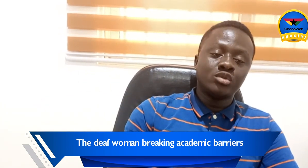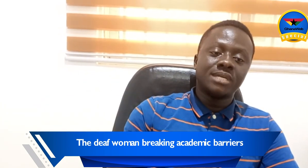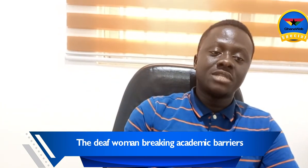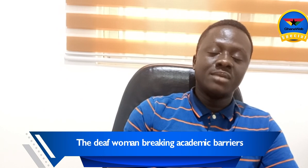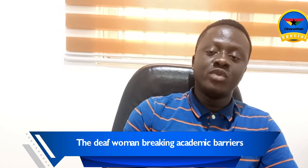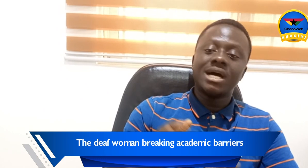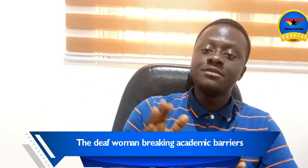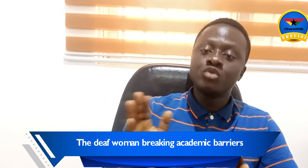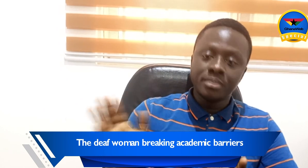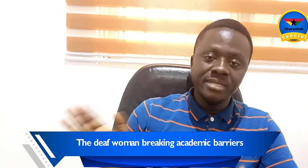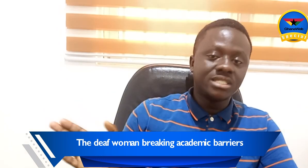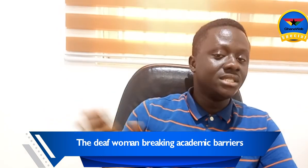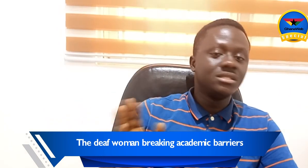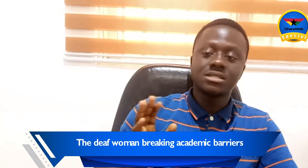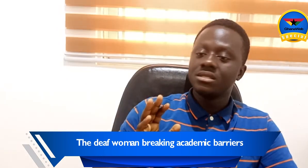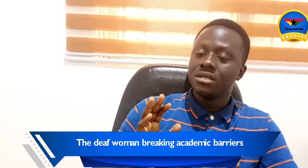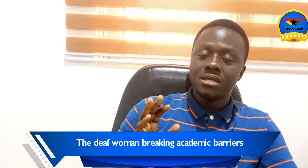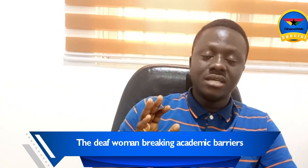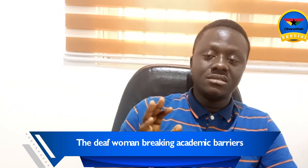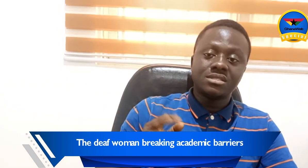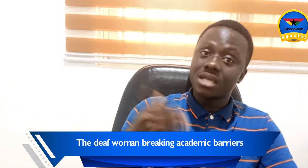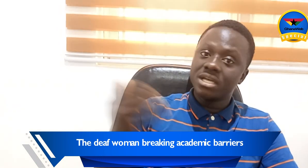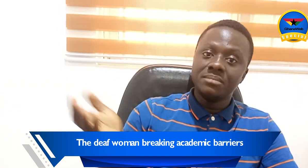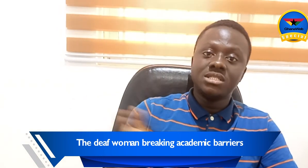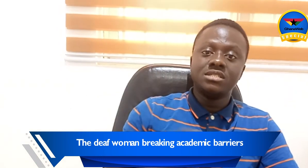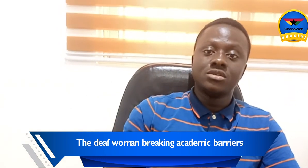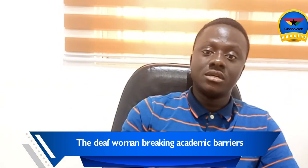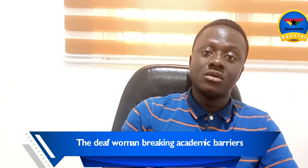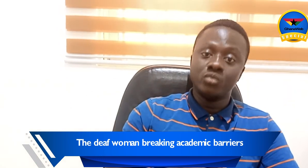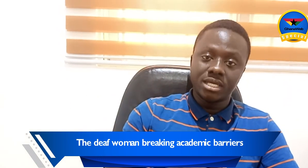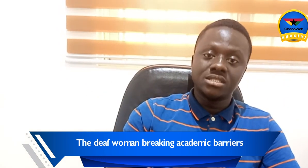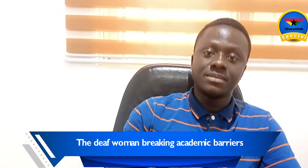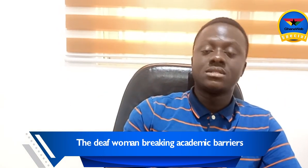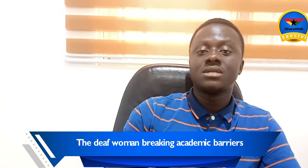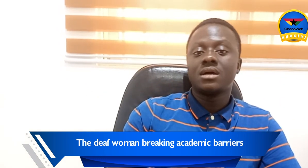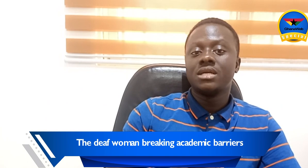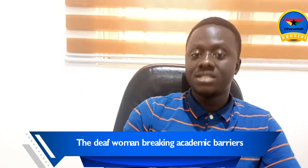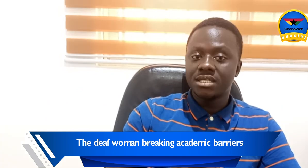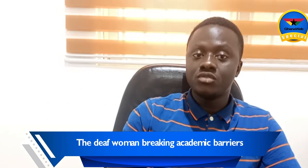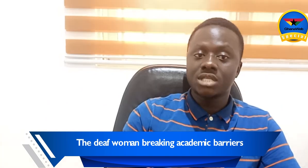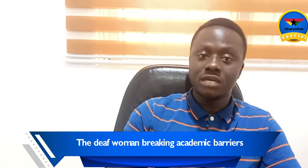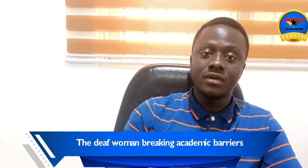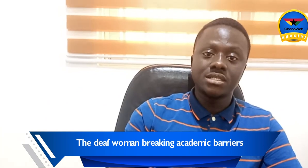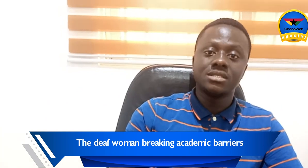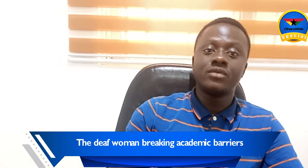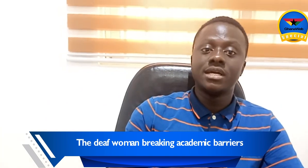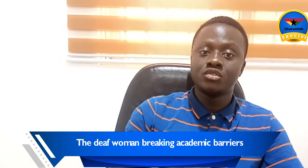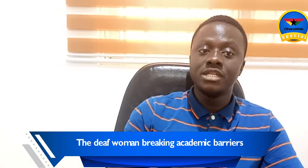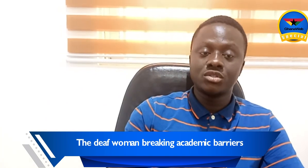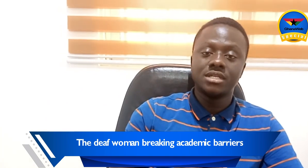meetings and some other meetings on the weekends. But I decided to sacrifice in that regard to make sure that she is able to